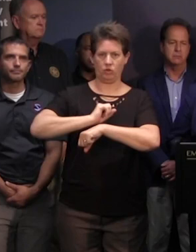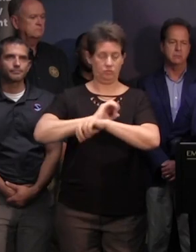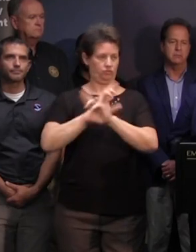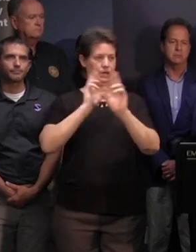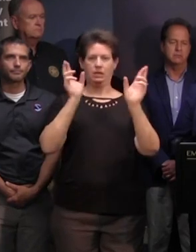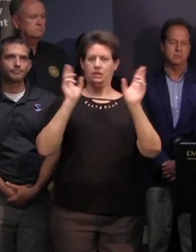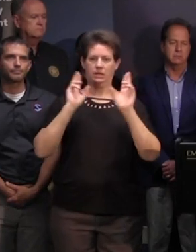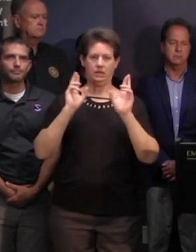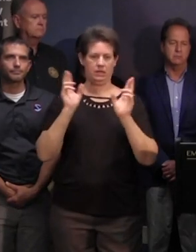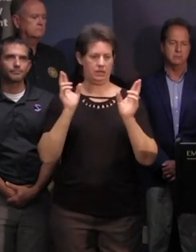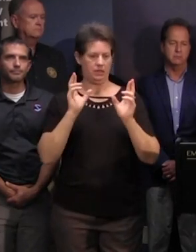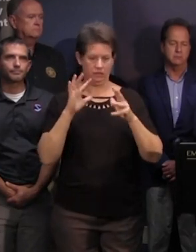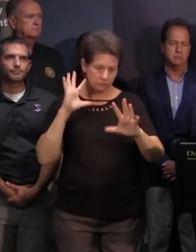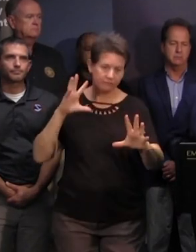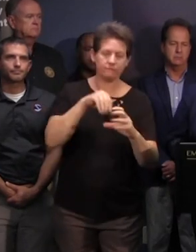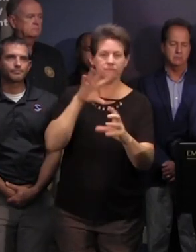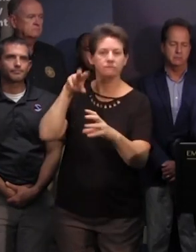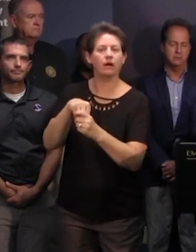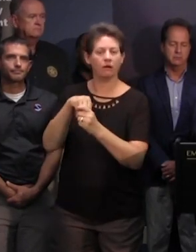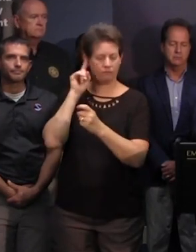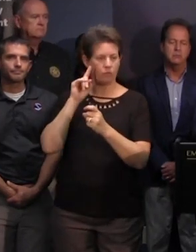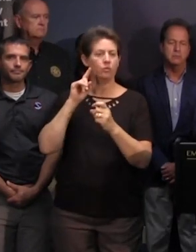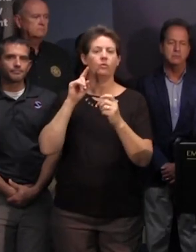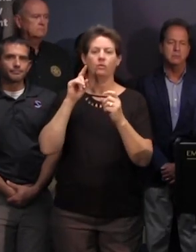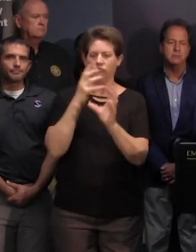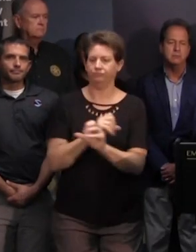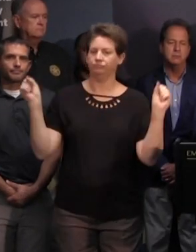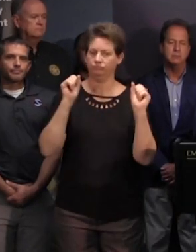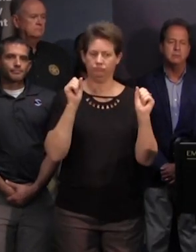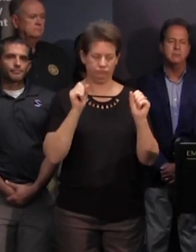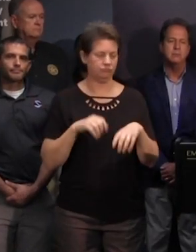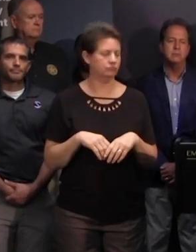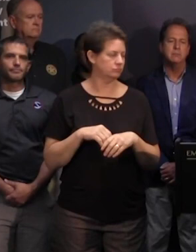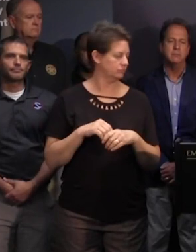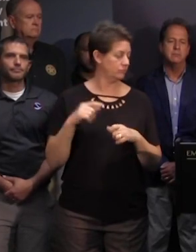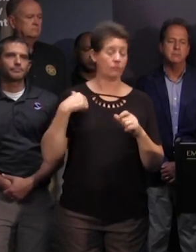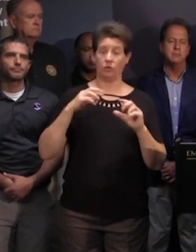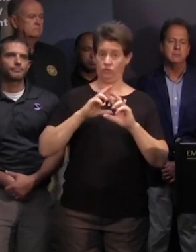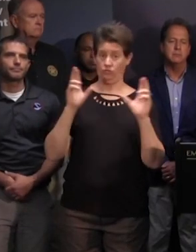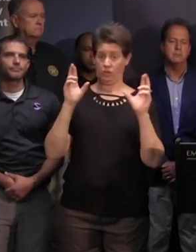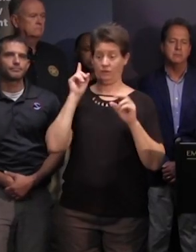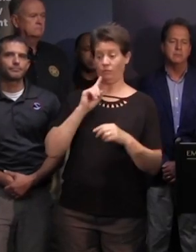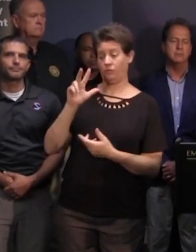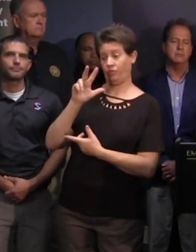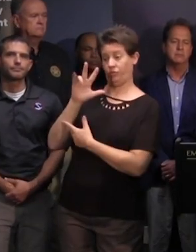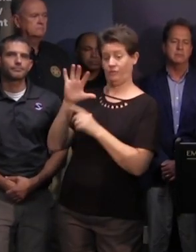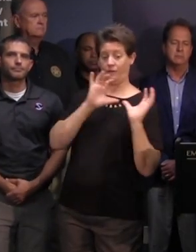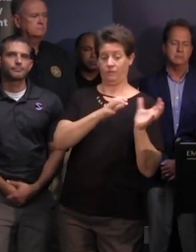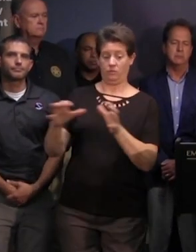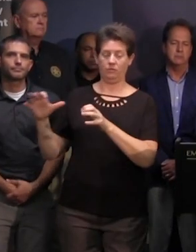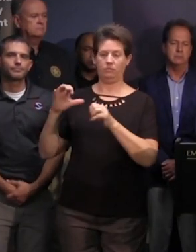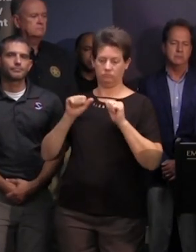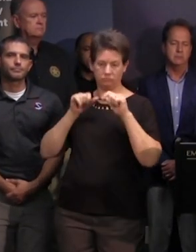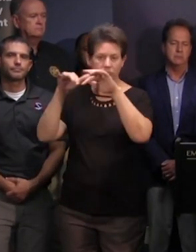deploy into the area and engage in our response and recovery operations we are in the process of moving 35 crews specifically to